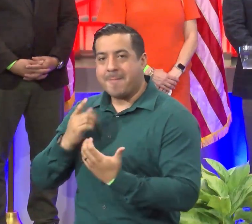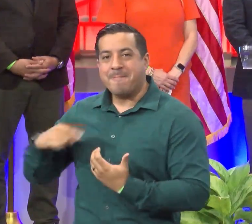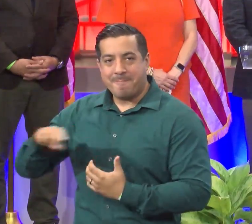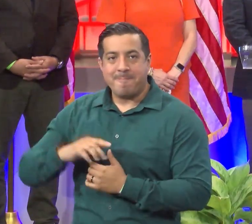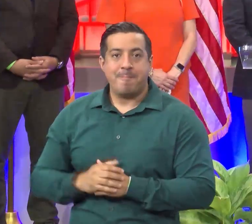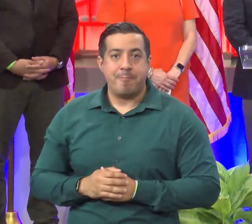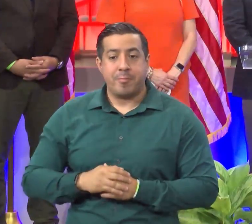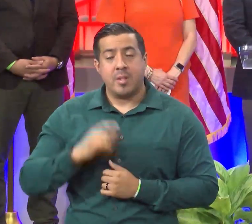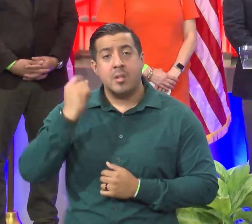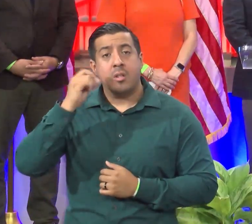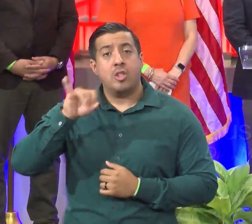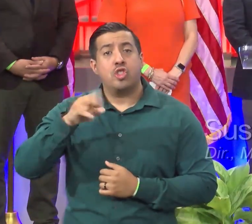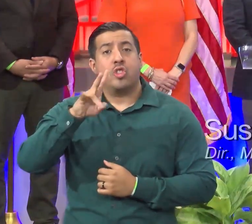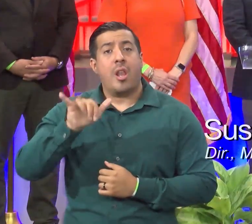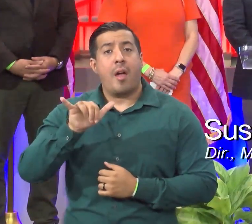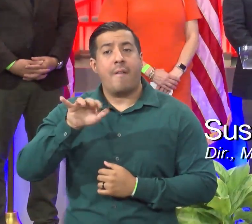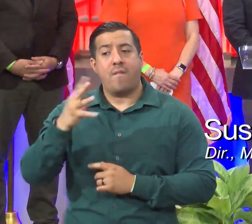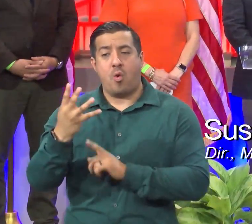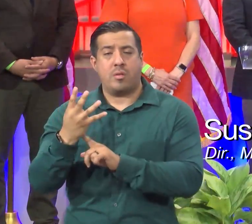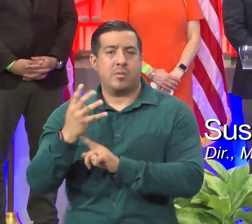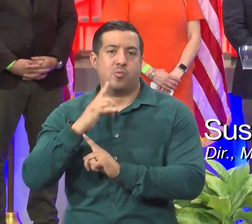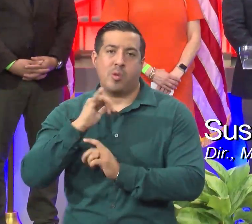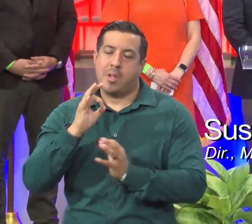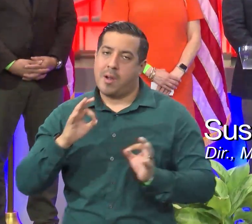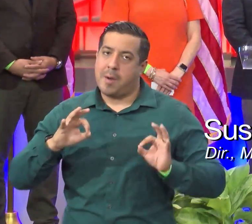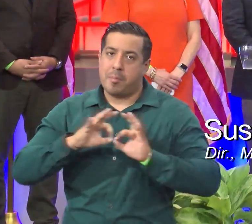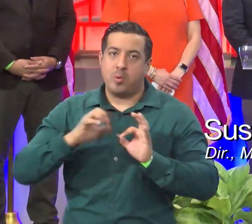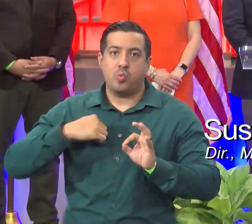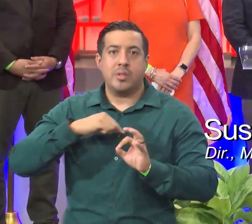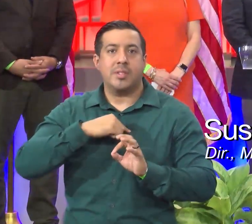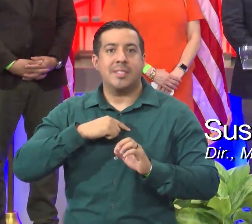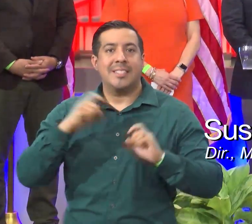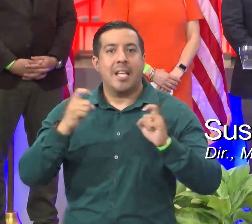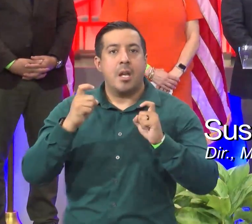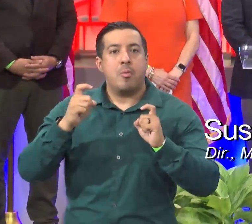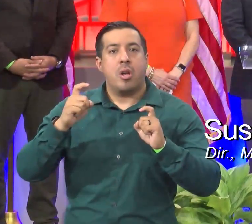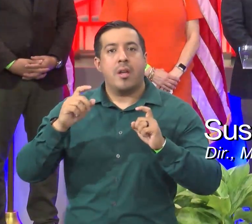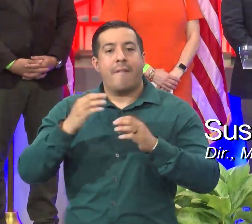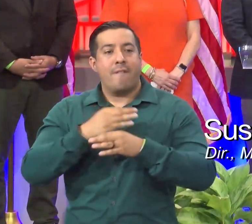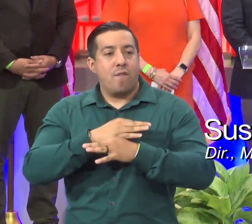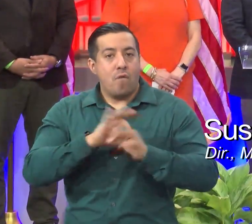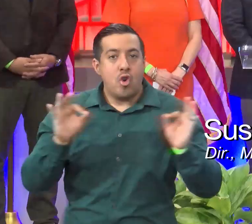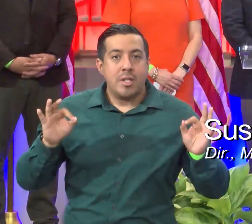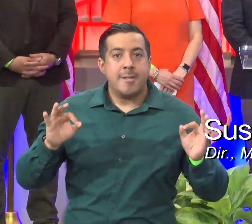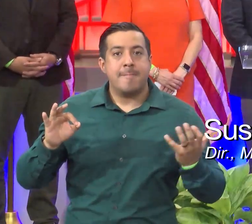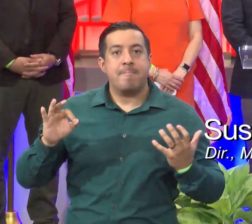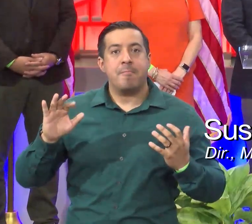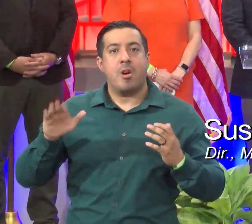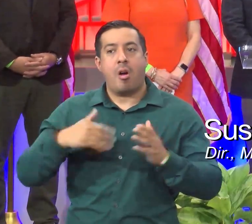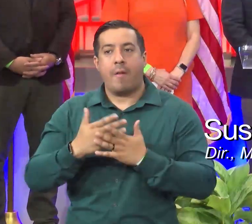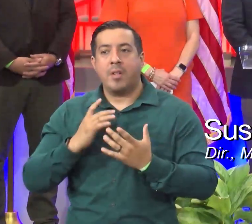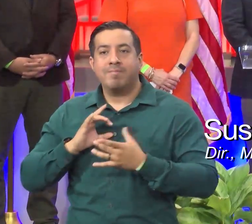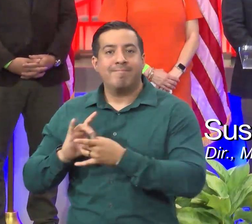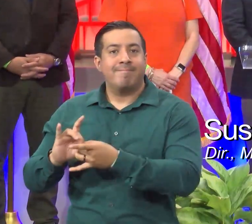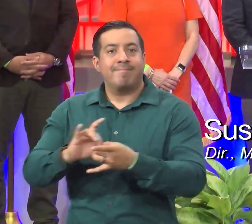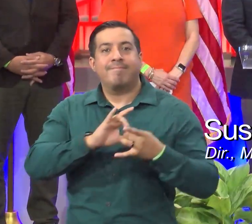July 4th is so important to us. We celebrate our freedom. We celebrate those commonalities that we share